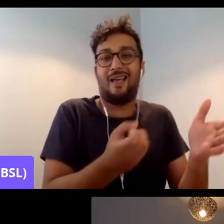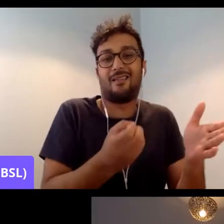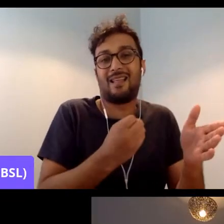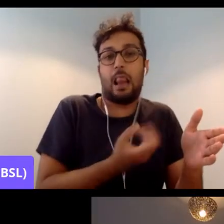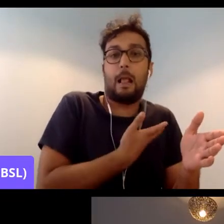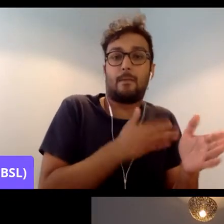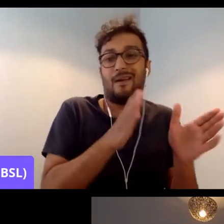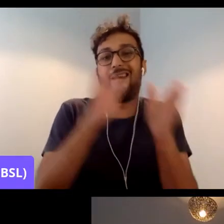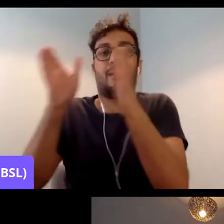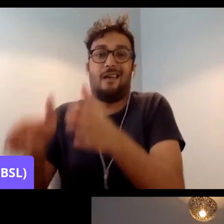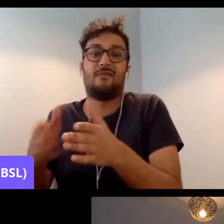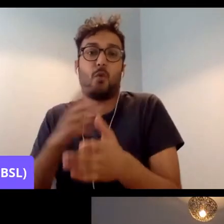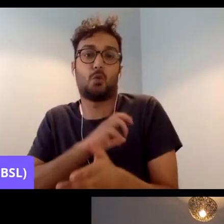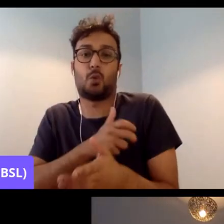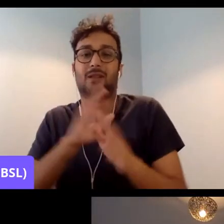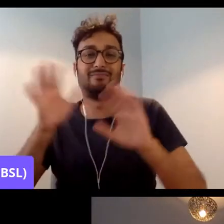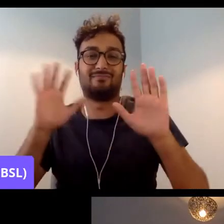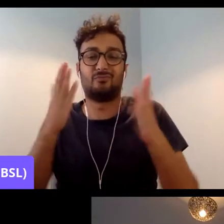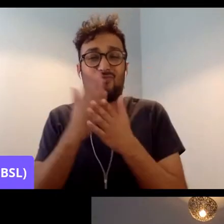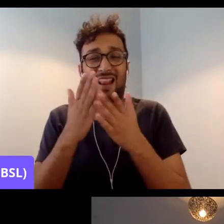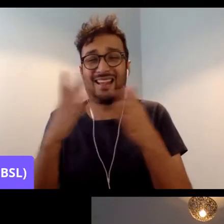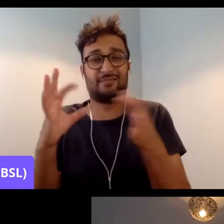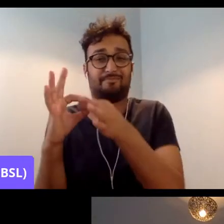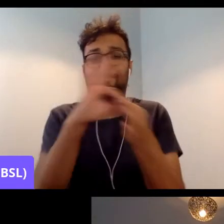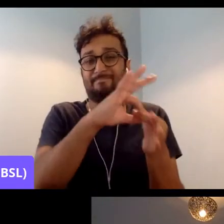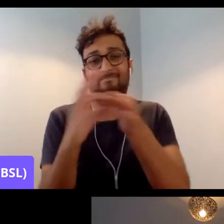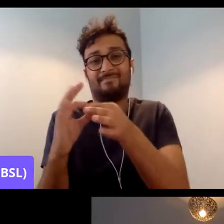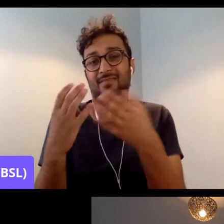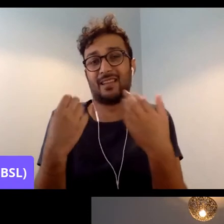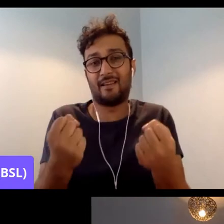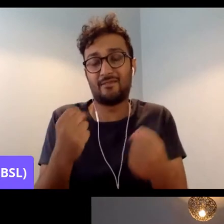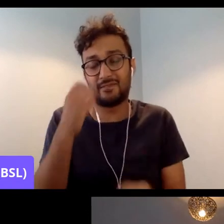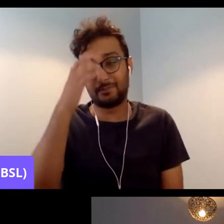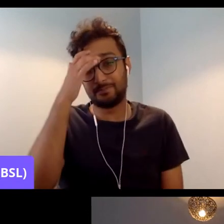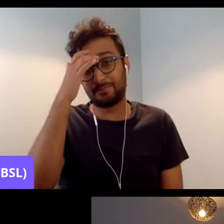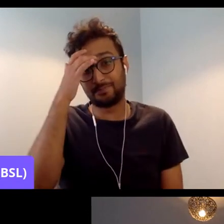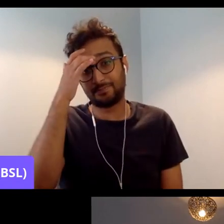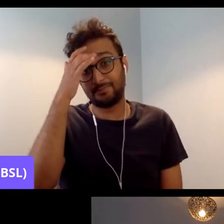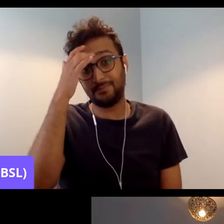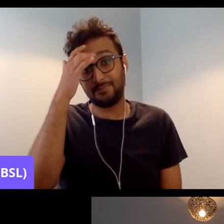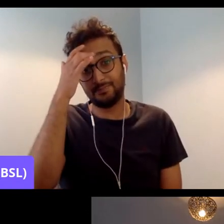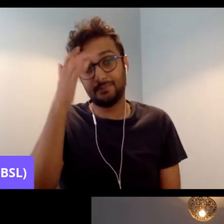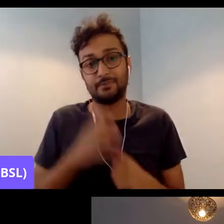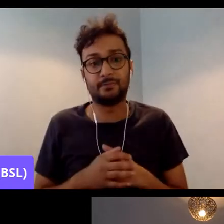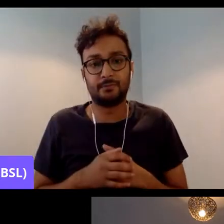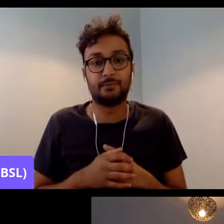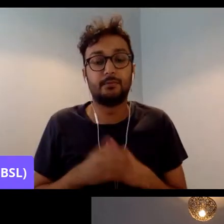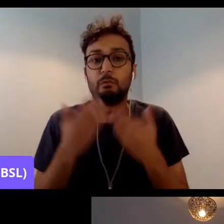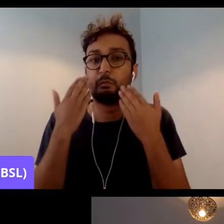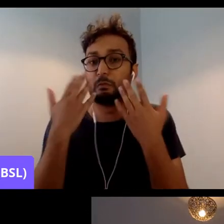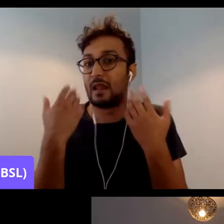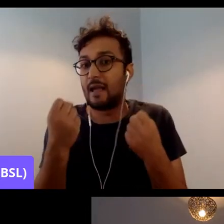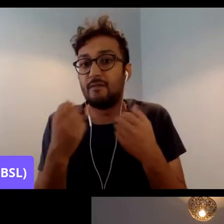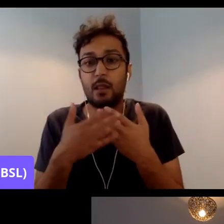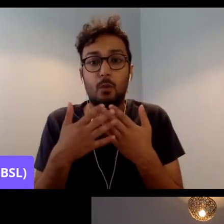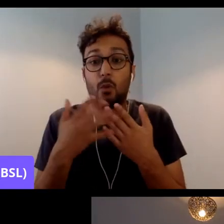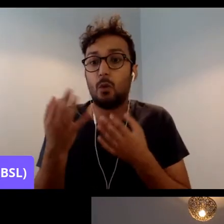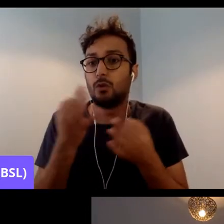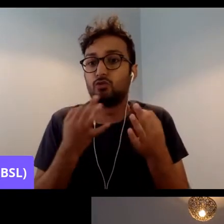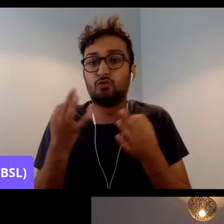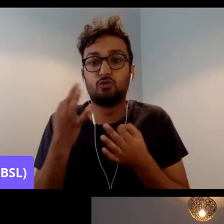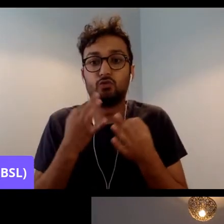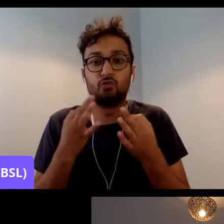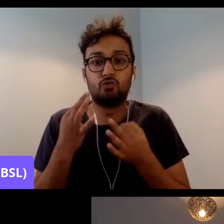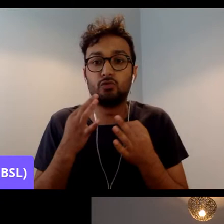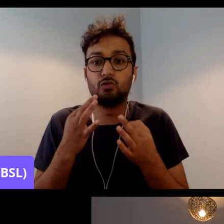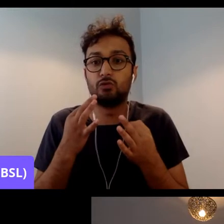Thank you. I don't know if we have got another question. I